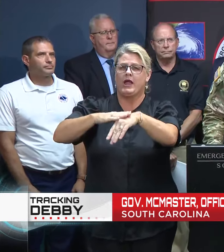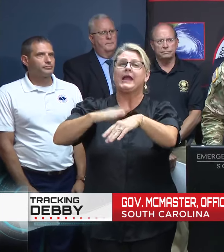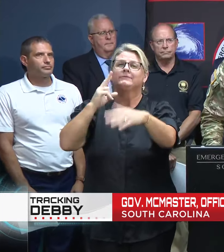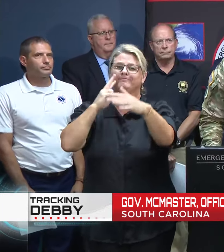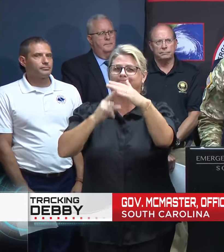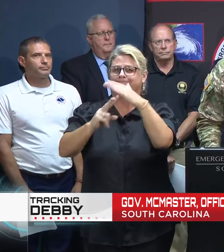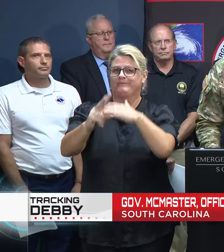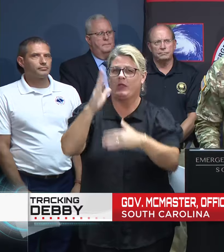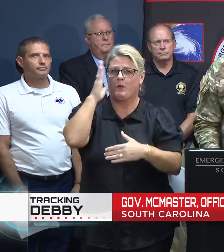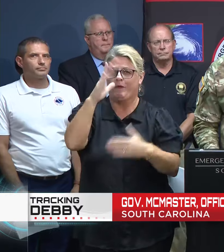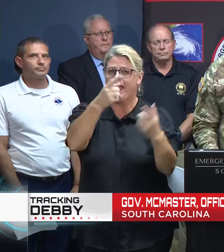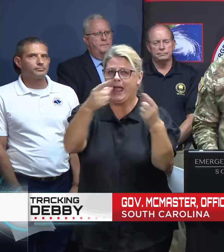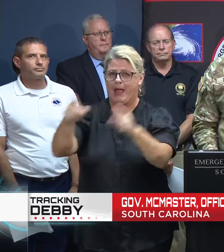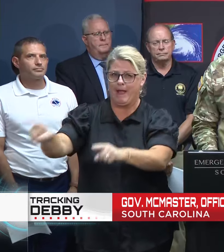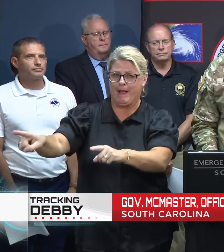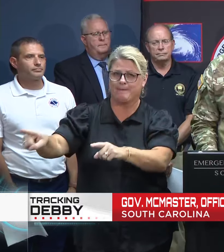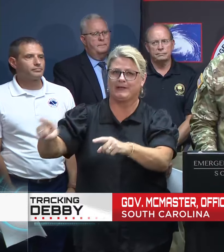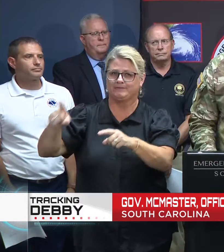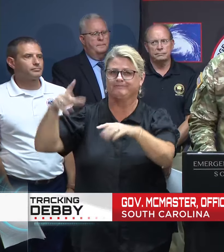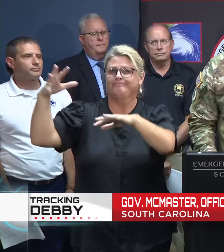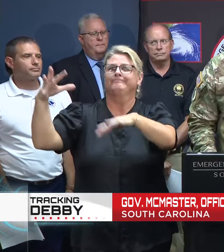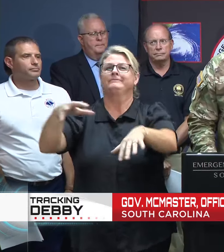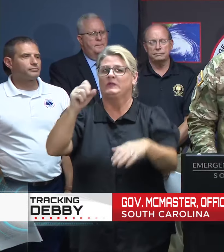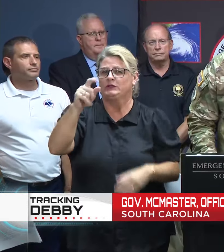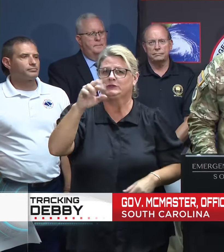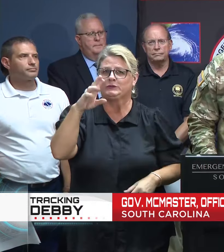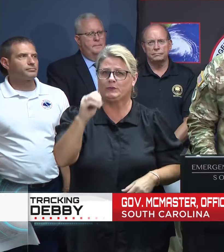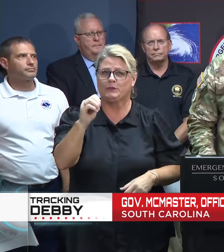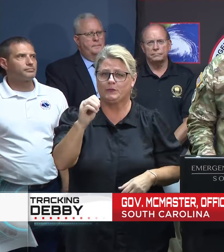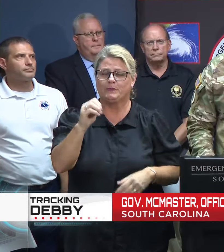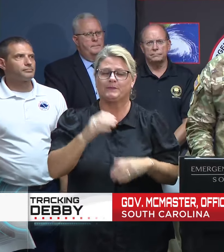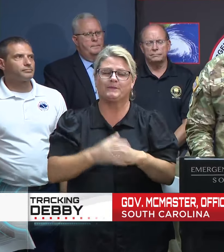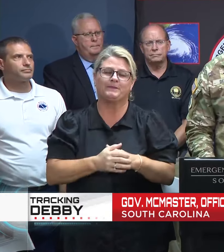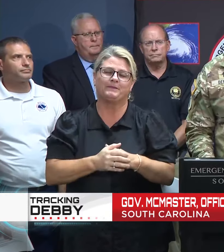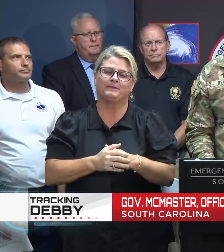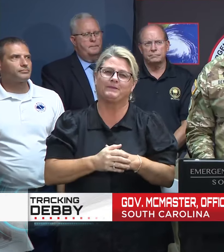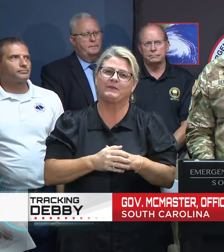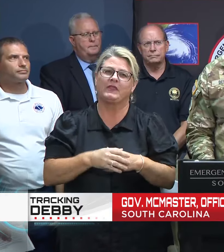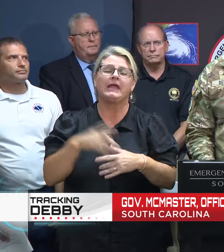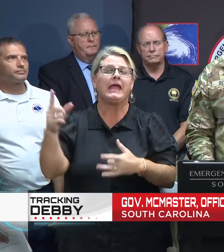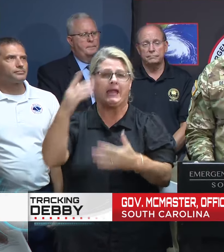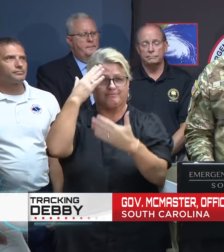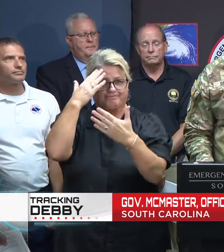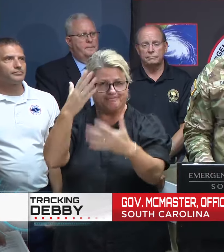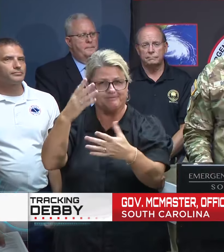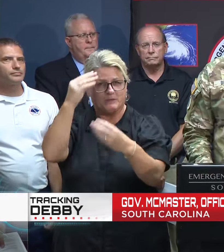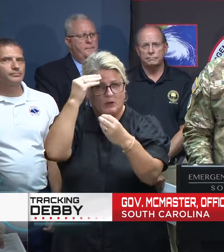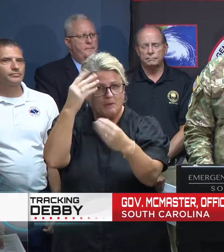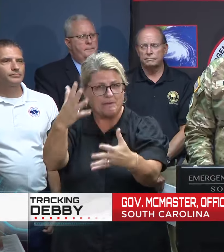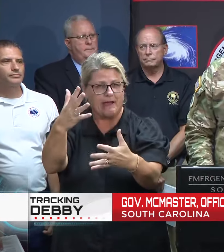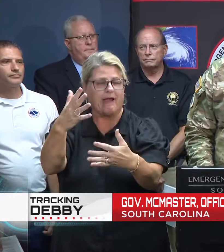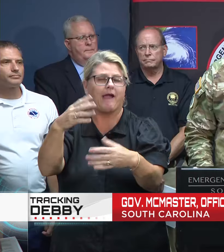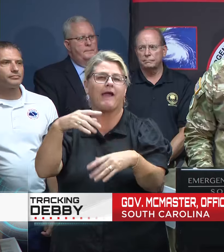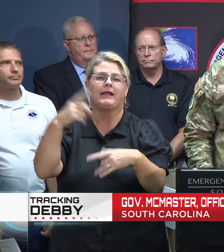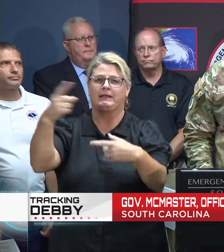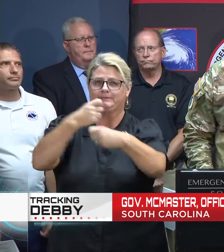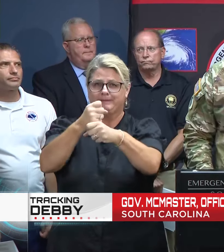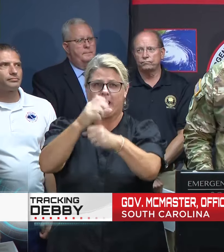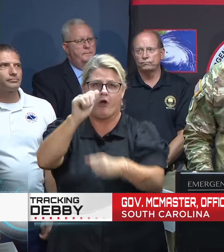come. In the storm, in a storm. So in unseen reverend obedience, he constructed an ark.